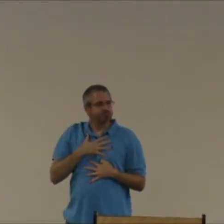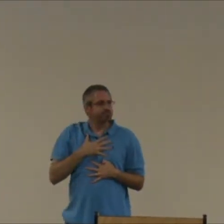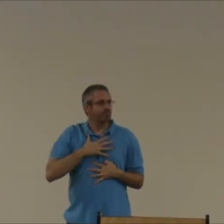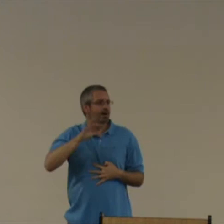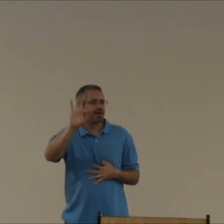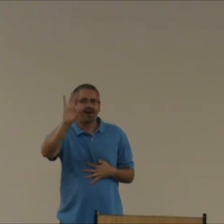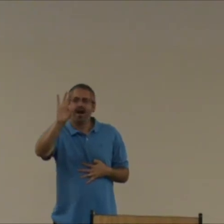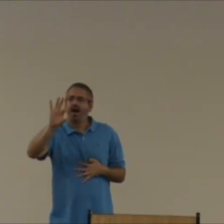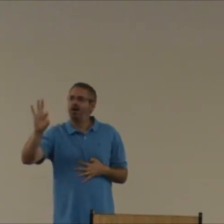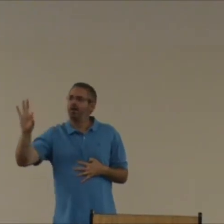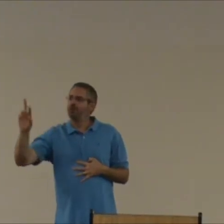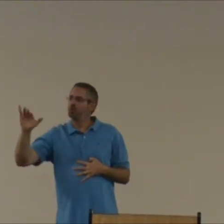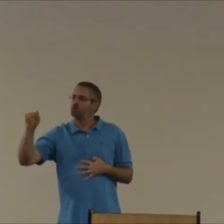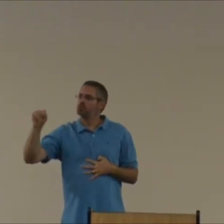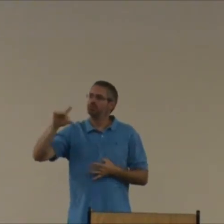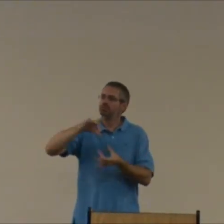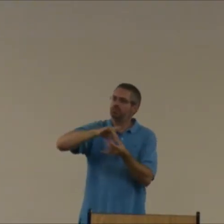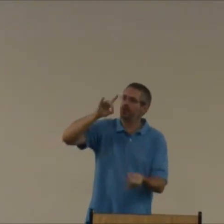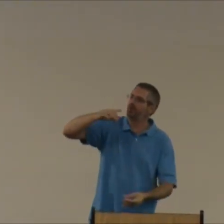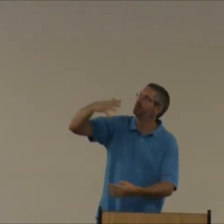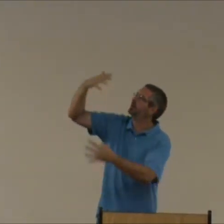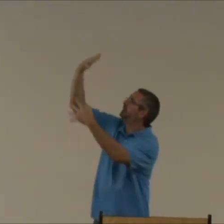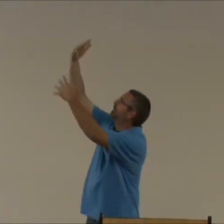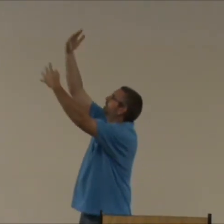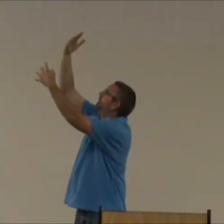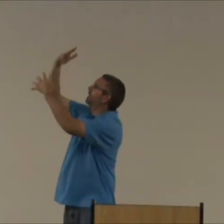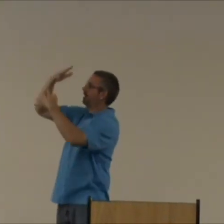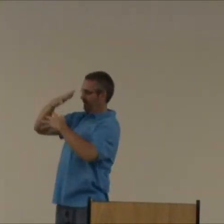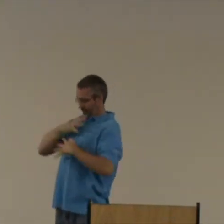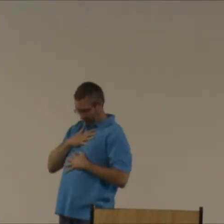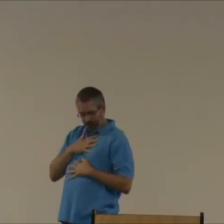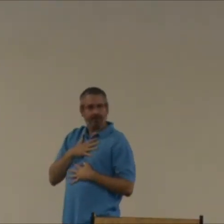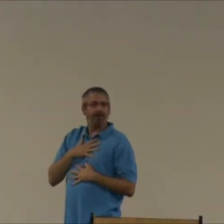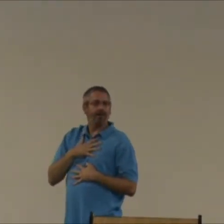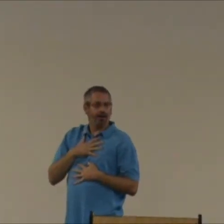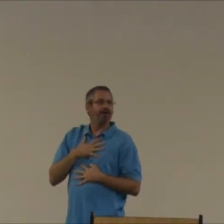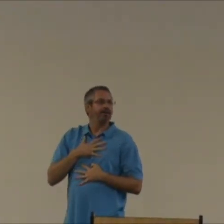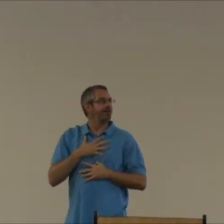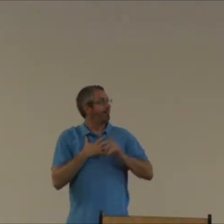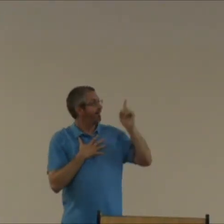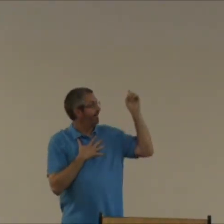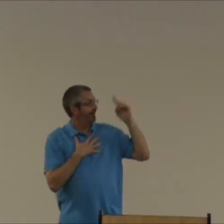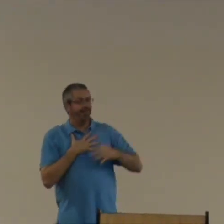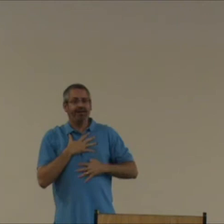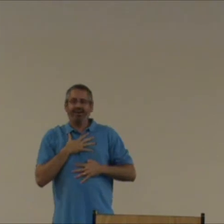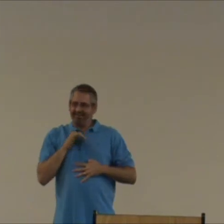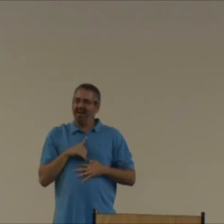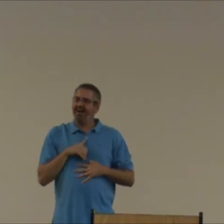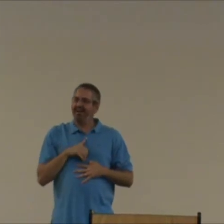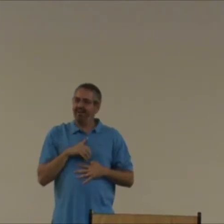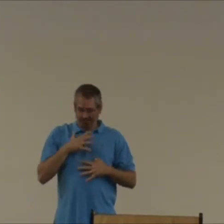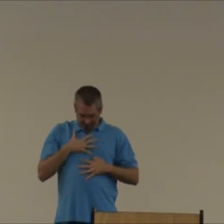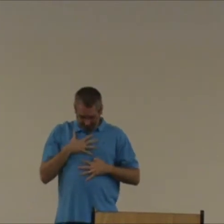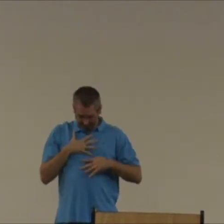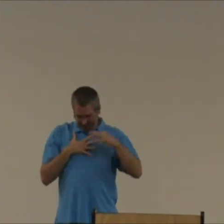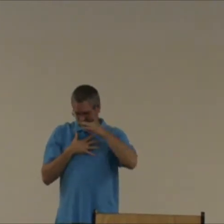His spirit comes to live within us. Those nine people in spirit we have. And we accept him. Yeah.